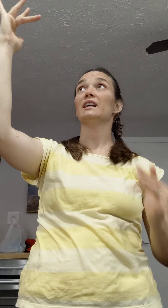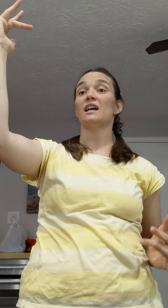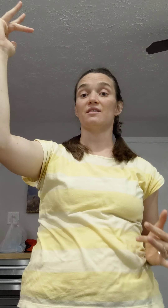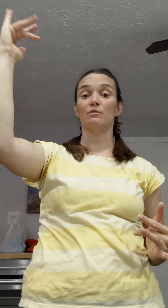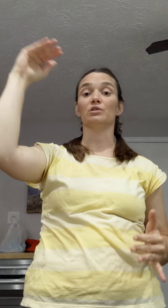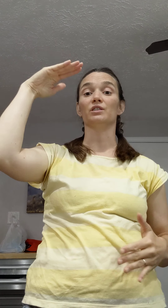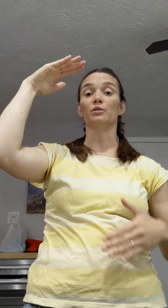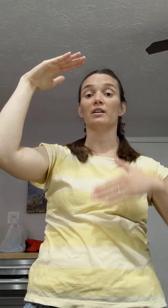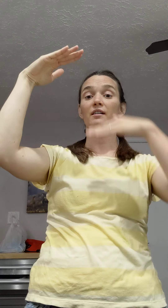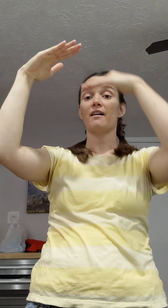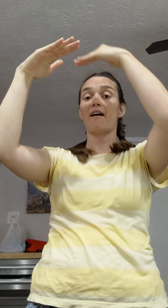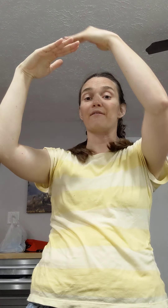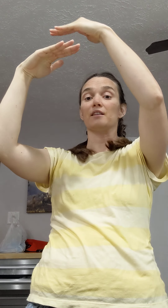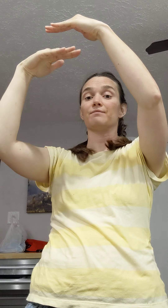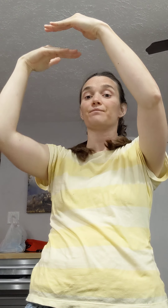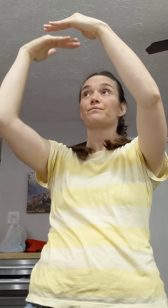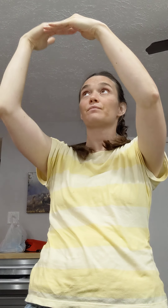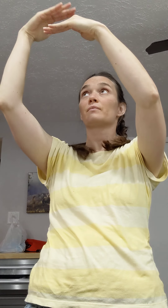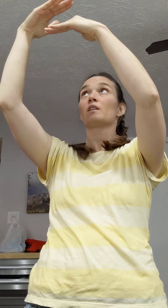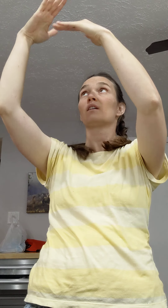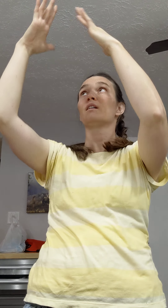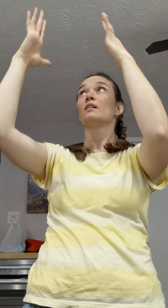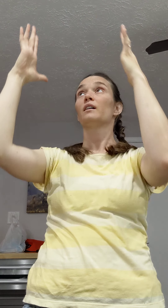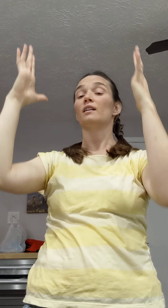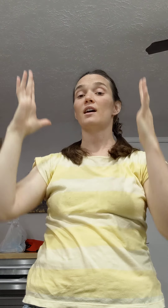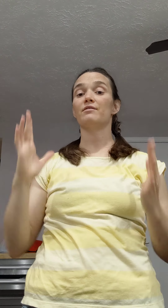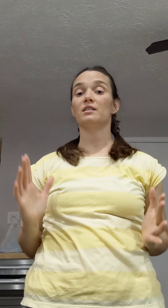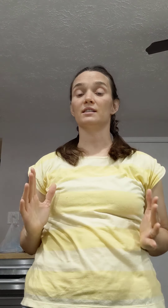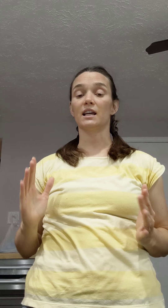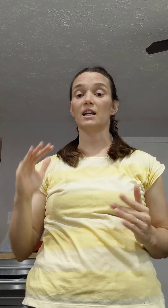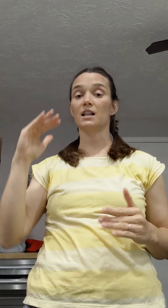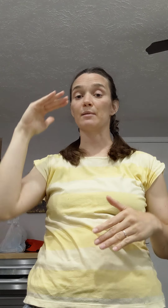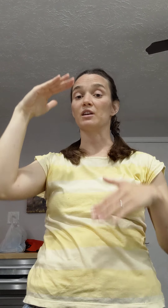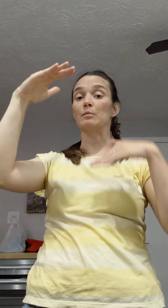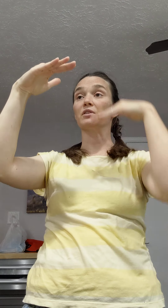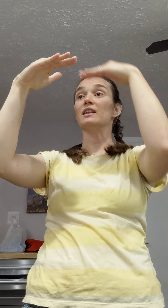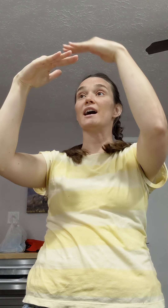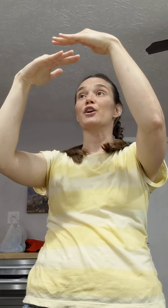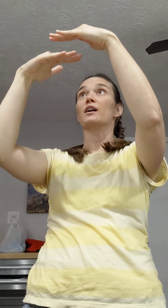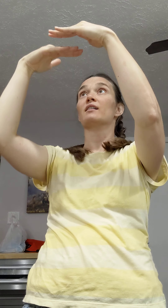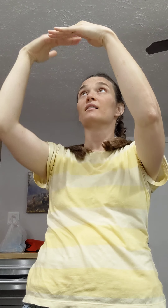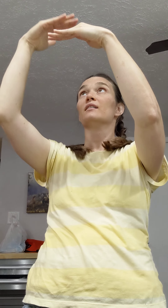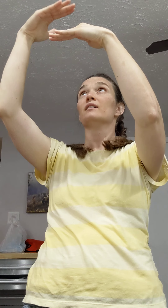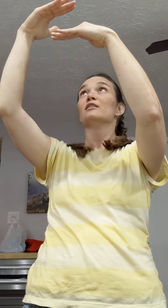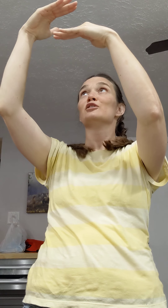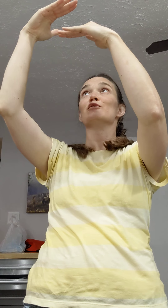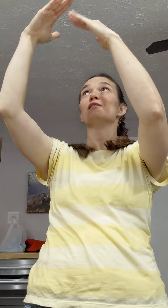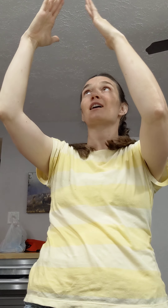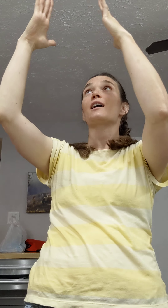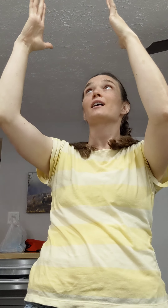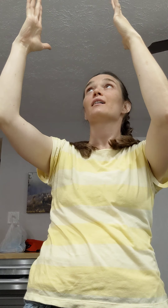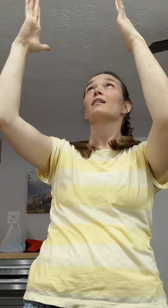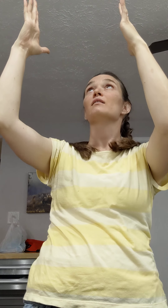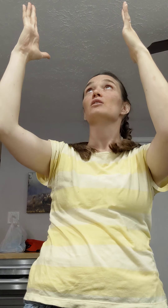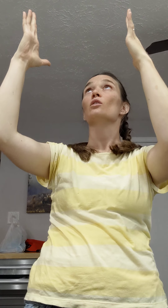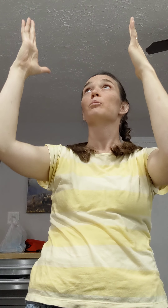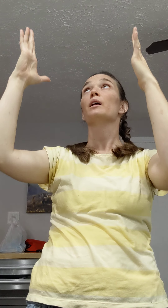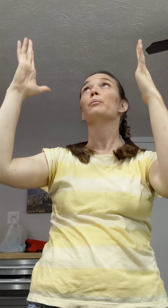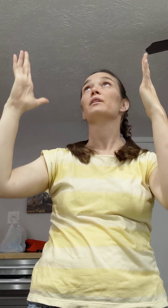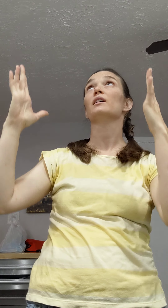and then we'll do heaven. And heaven is like climbing up the ladder to the sky. And then you open up and